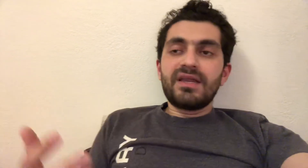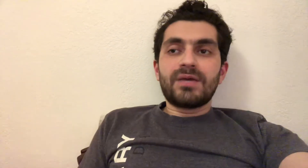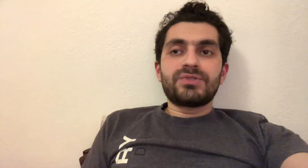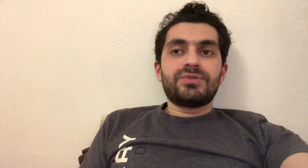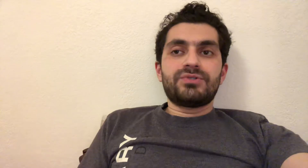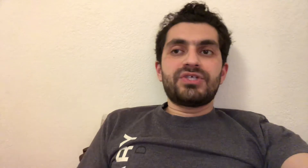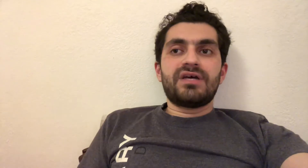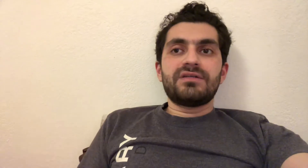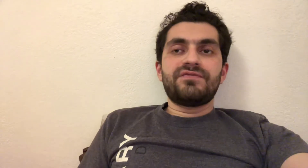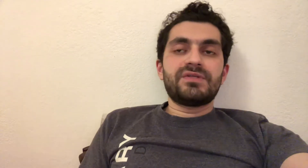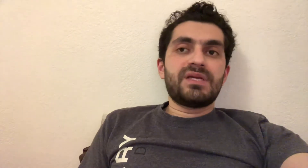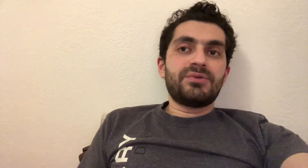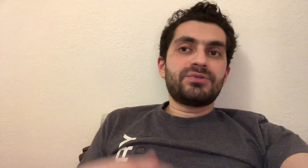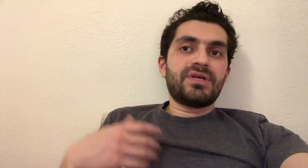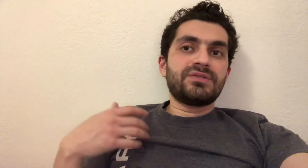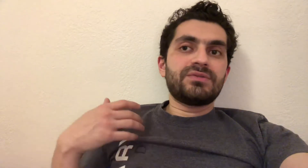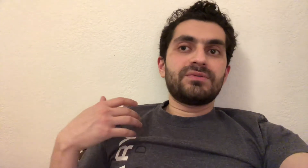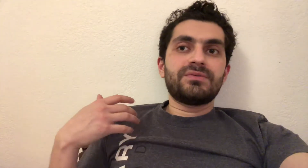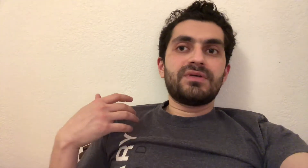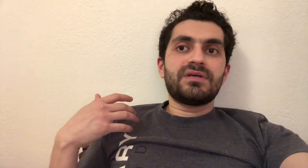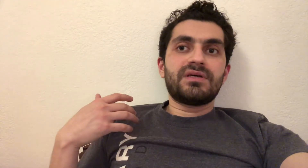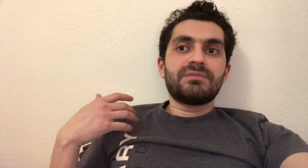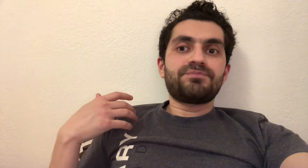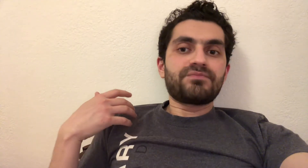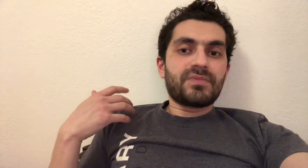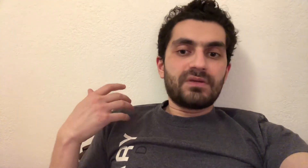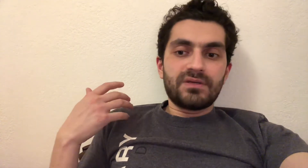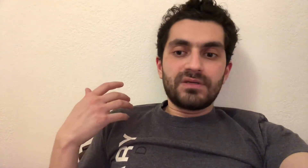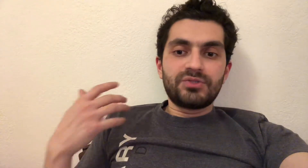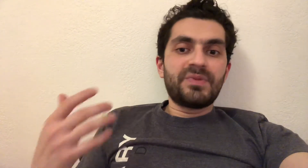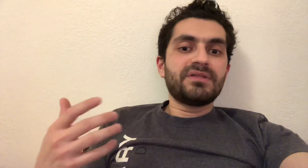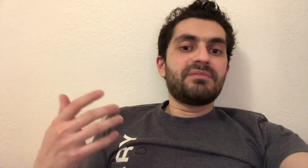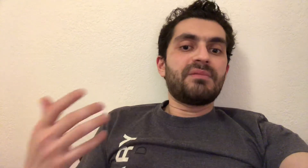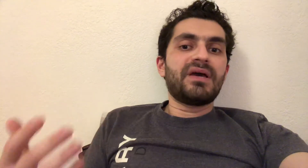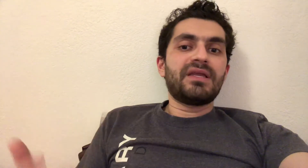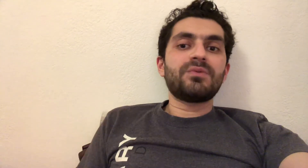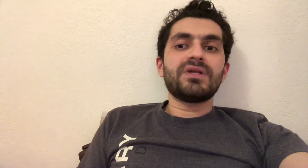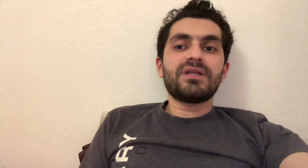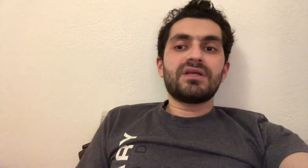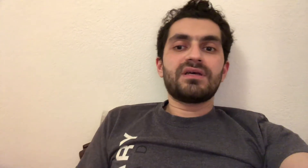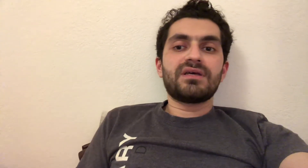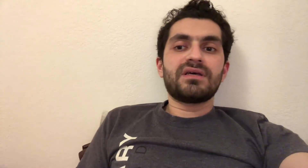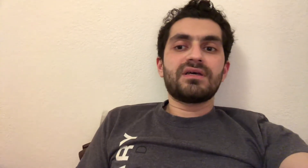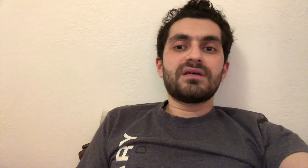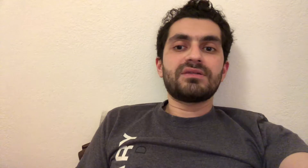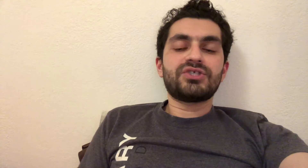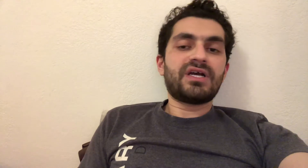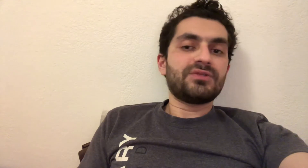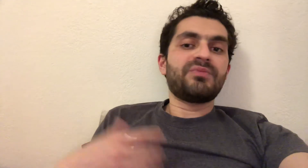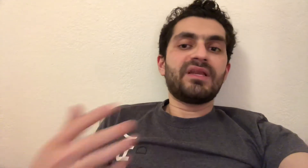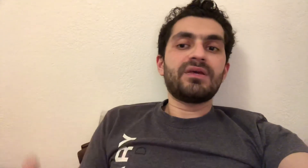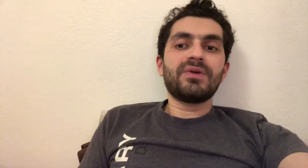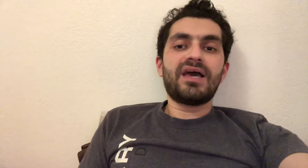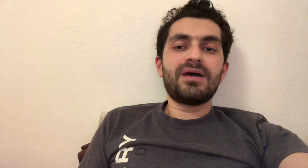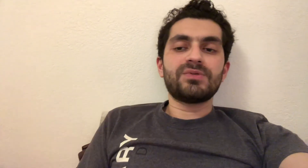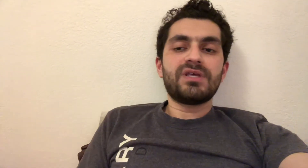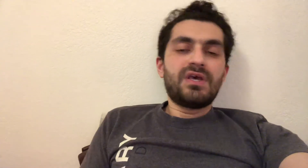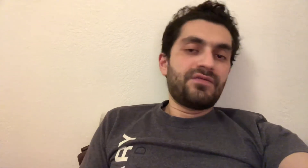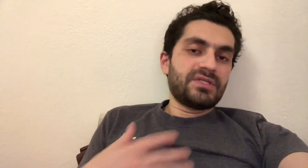language to your child, for example, you're trying to build a bilingual child or bilingual house. For